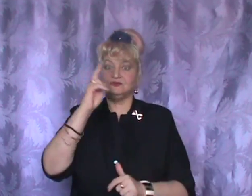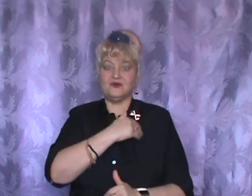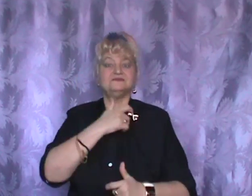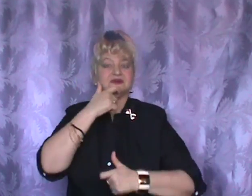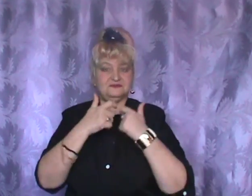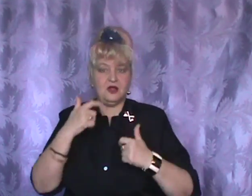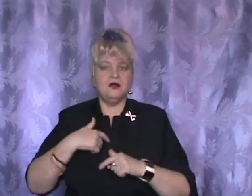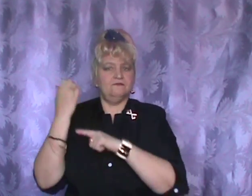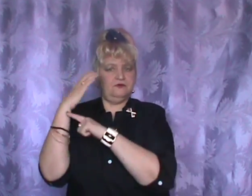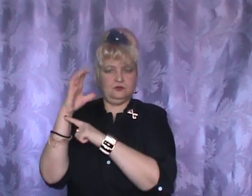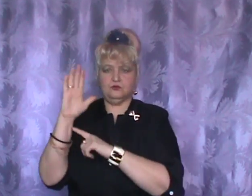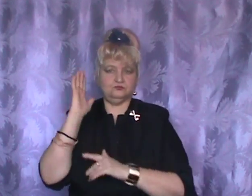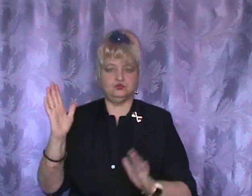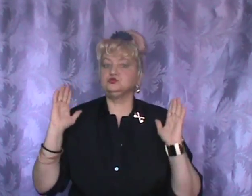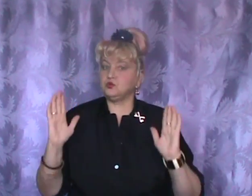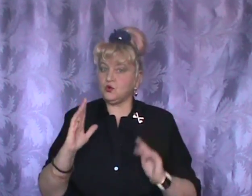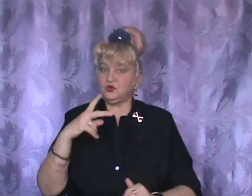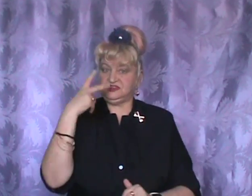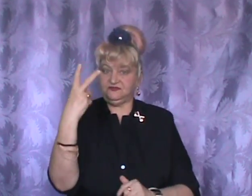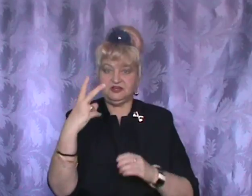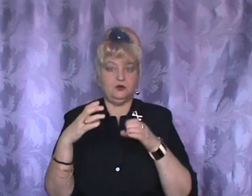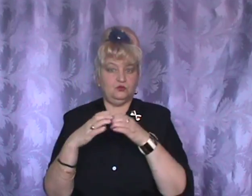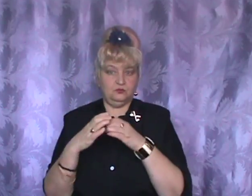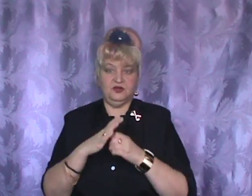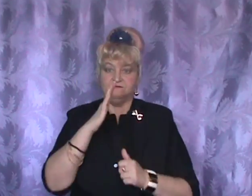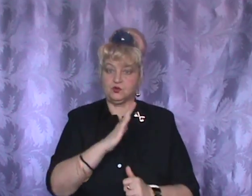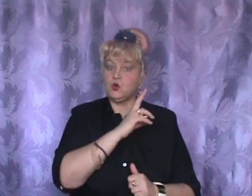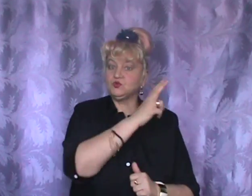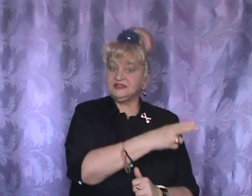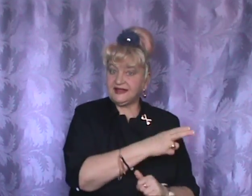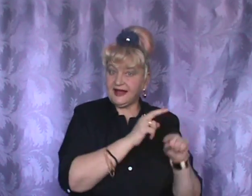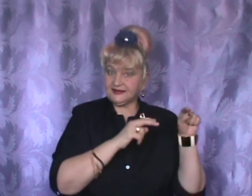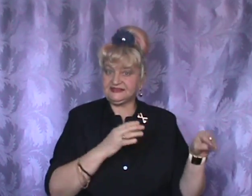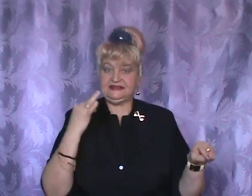triste. But then